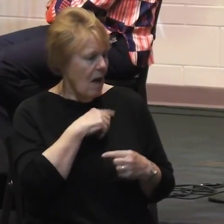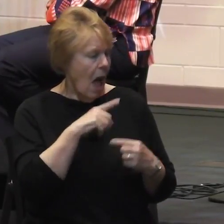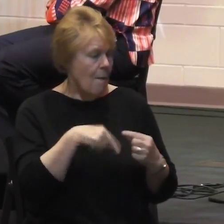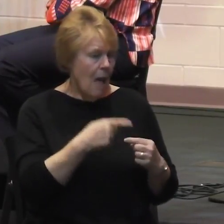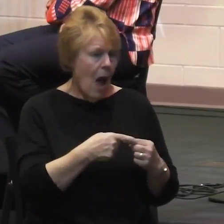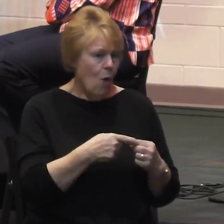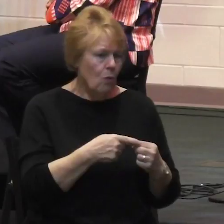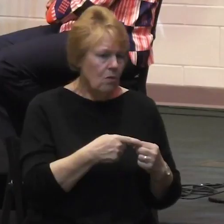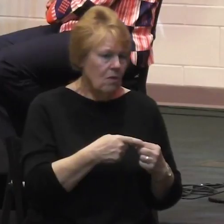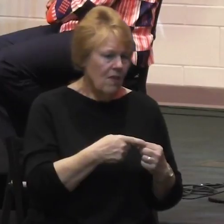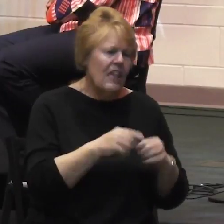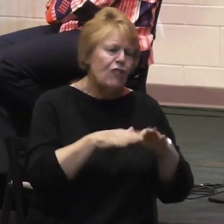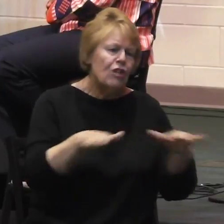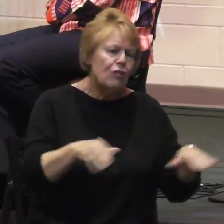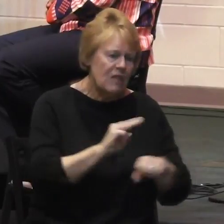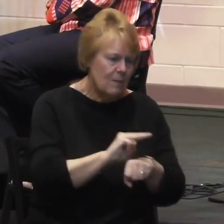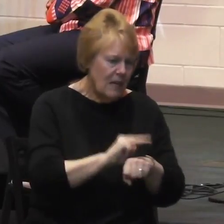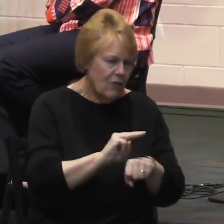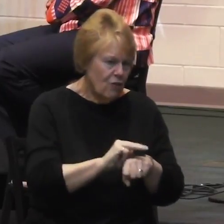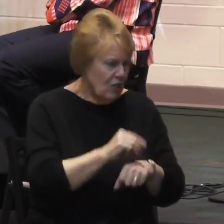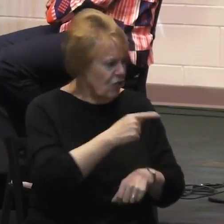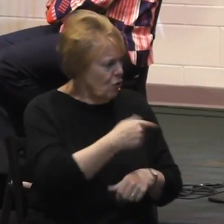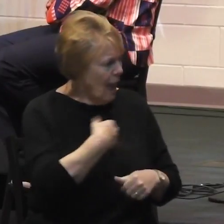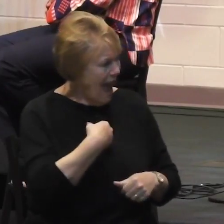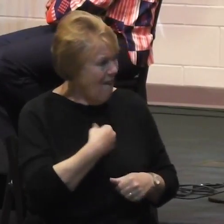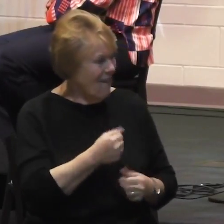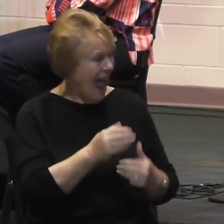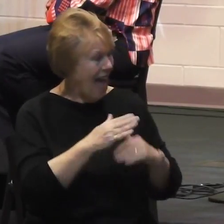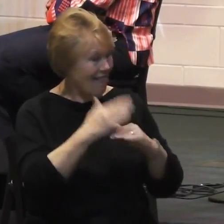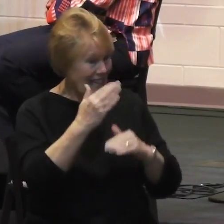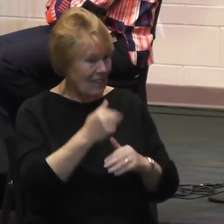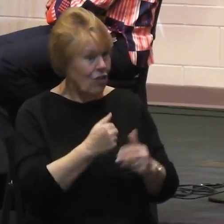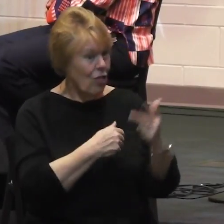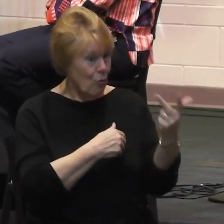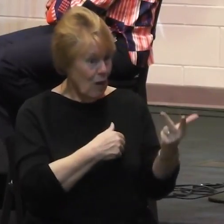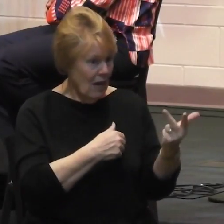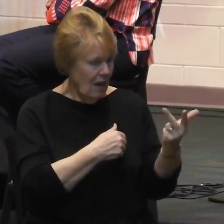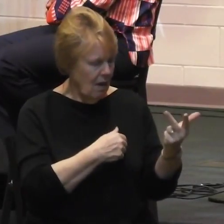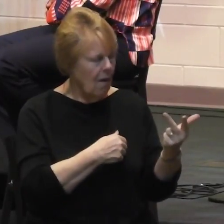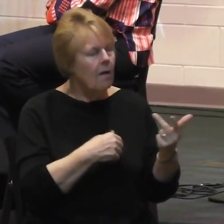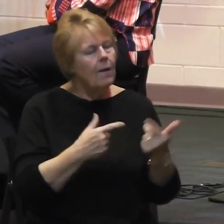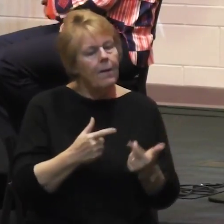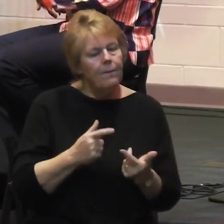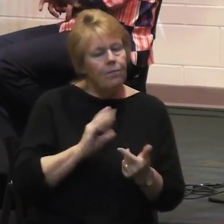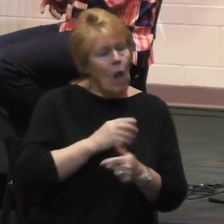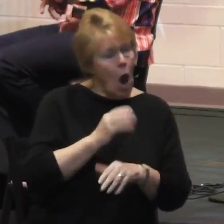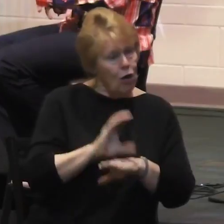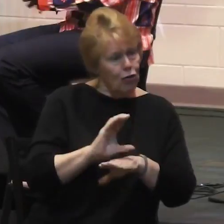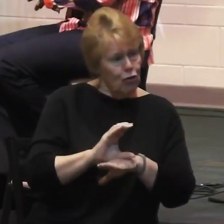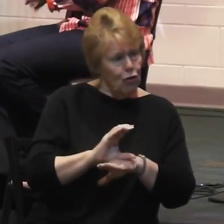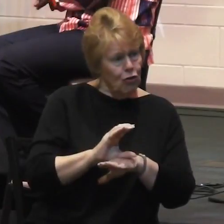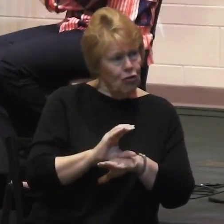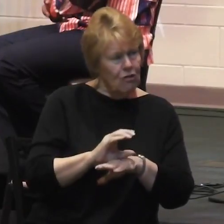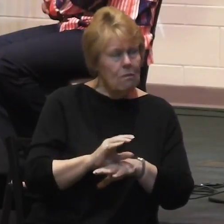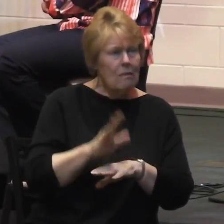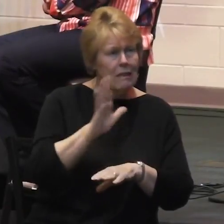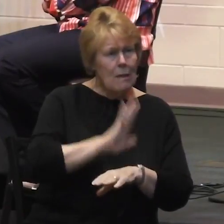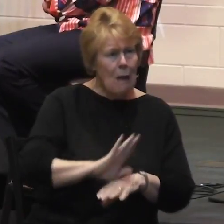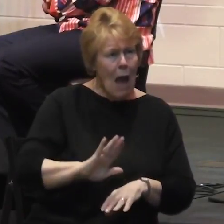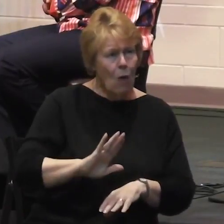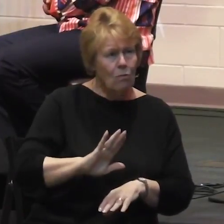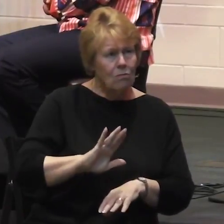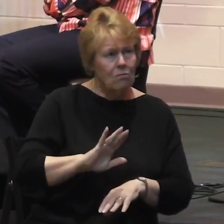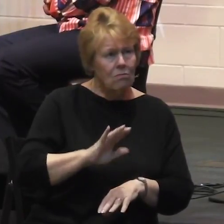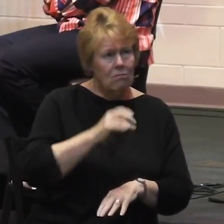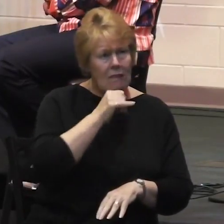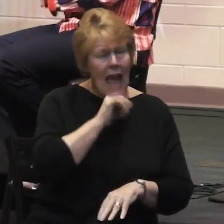major children's ministries. But tell us about that a little bit. Well, LifeSpring Chapel is about 18 years old now, since a